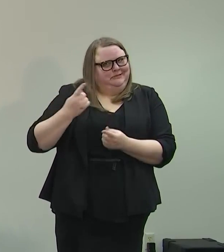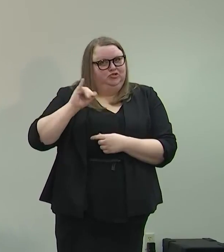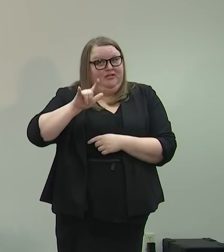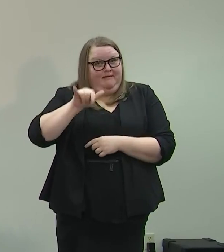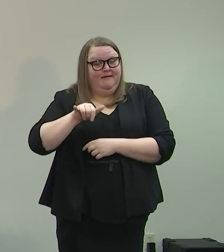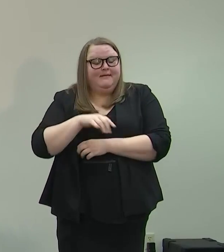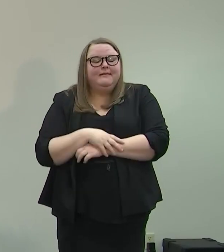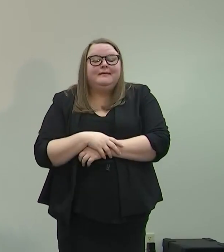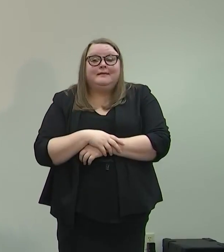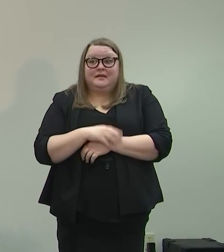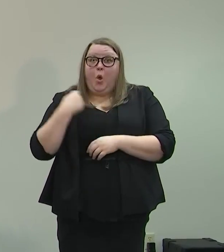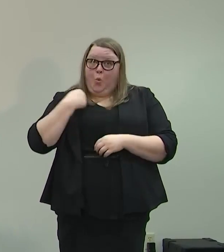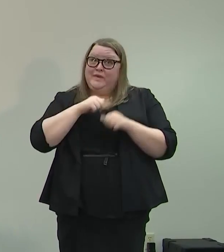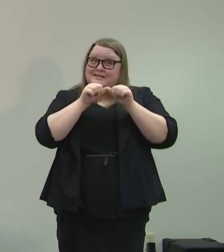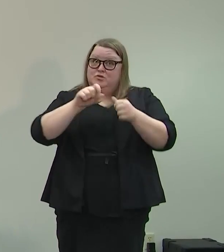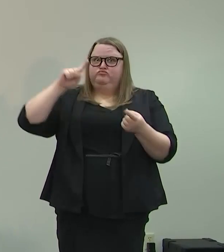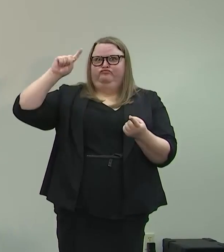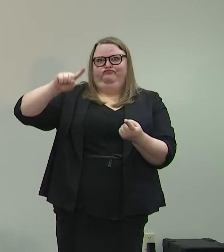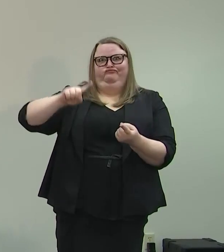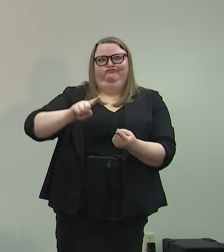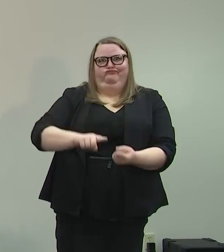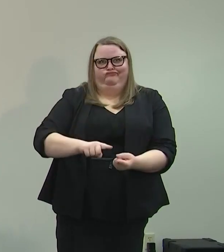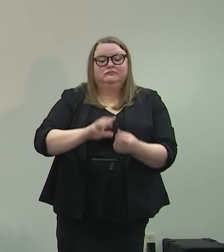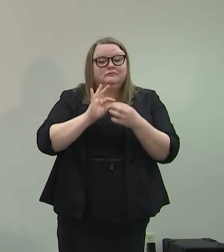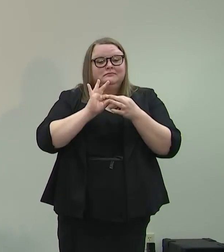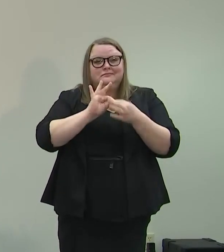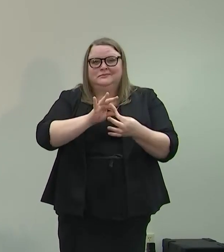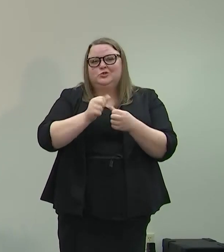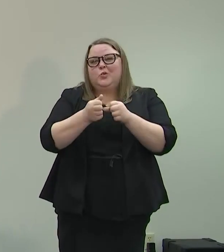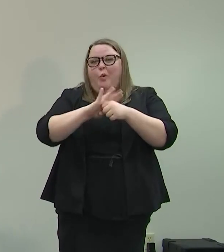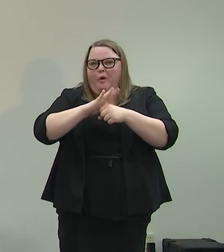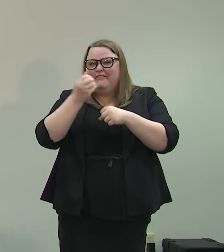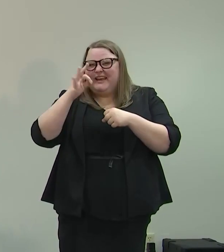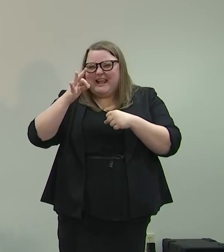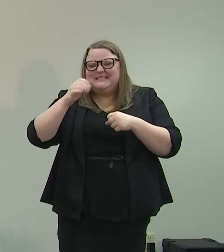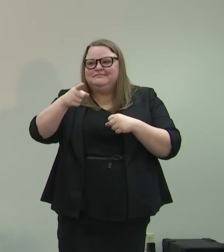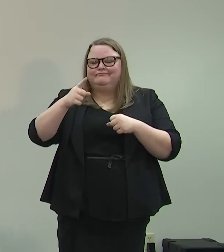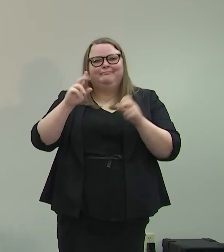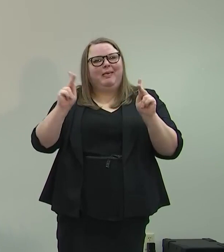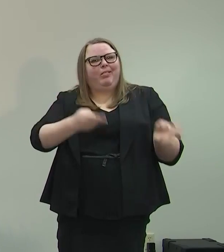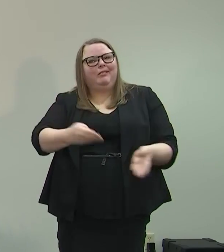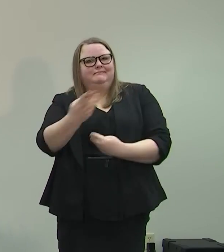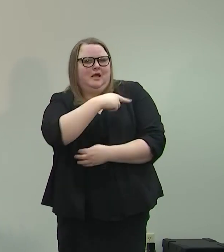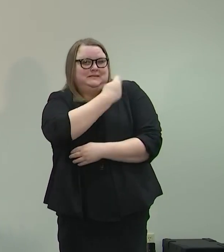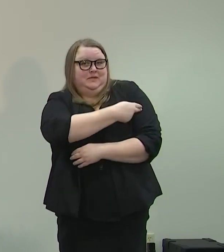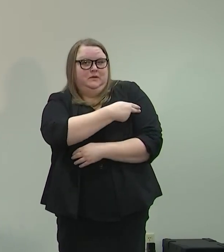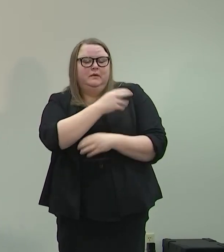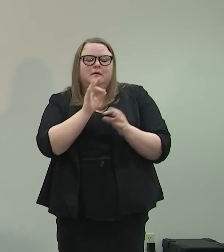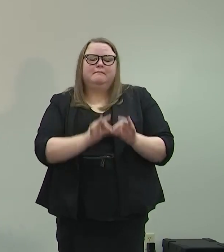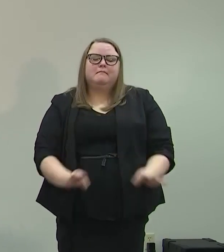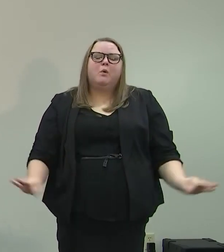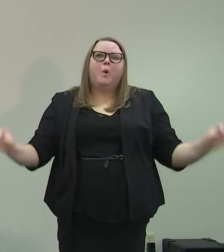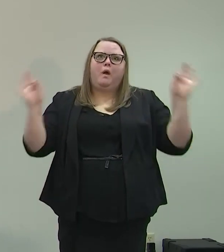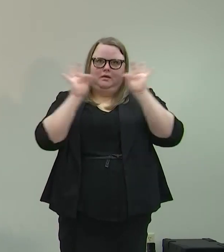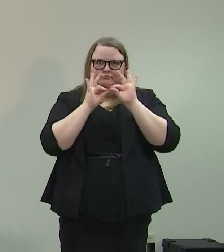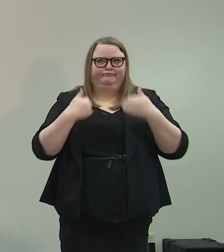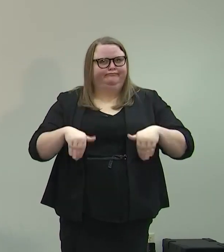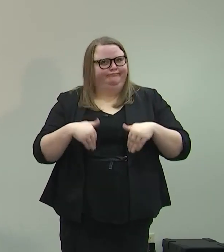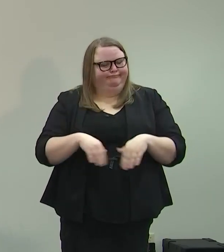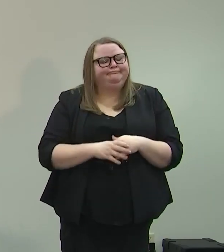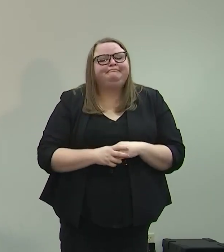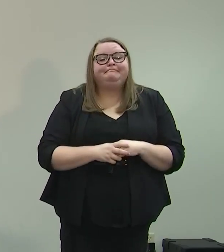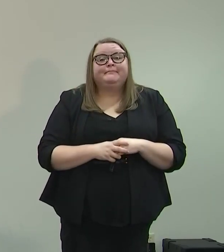continue that downward trend as it relates to COVID-19 hospitalizations, which is extremely important, and that's a good sign for us.